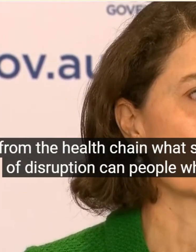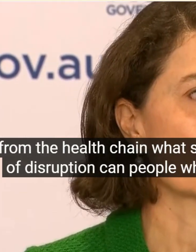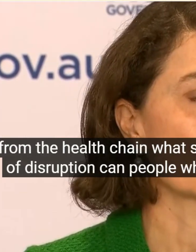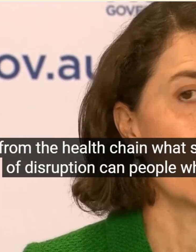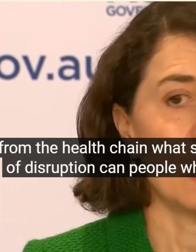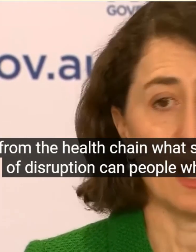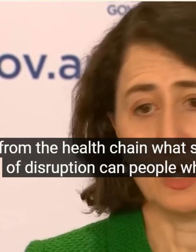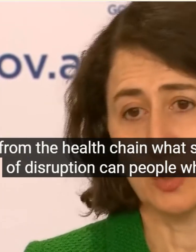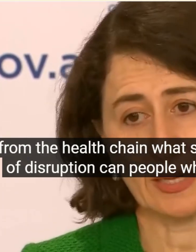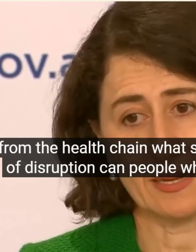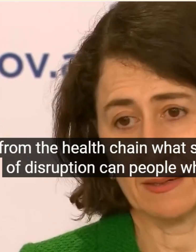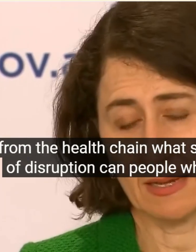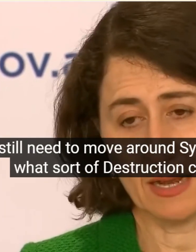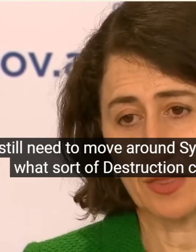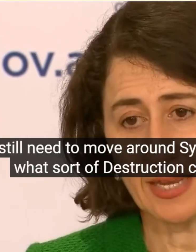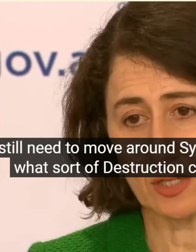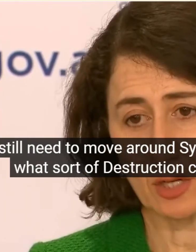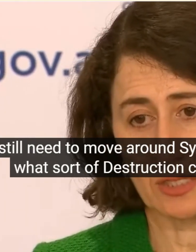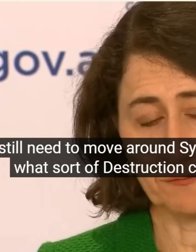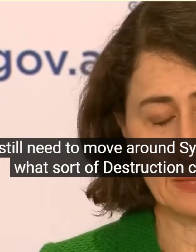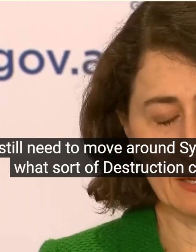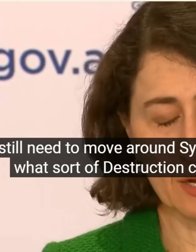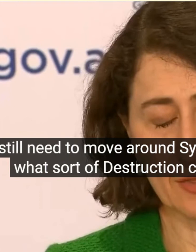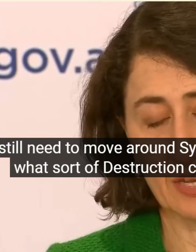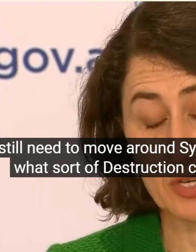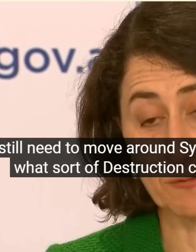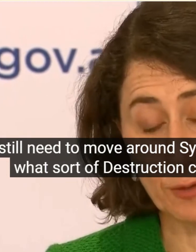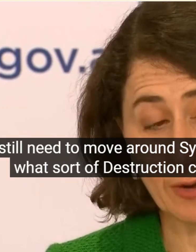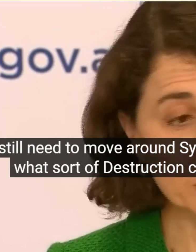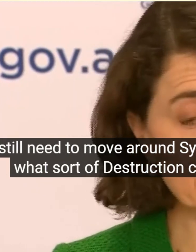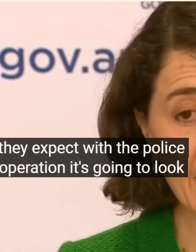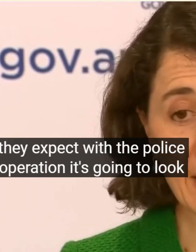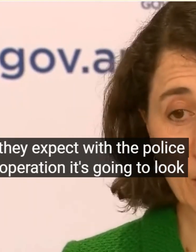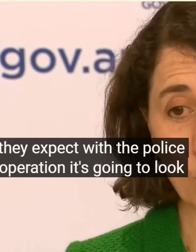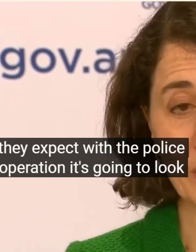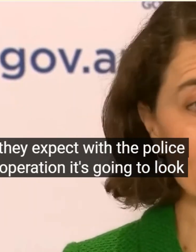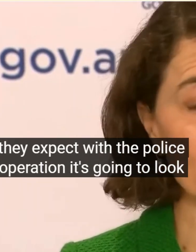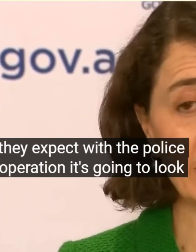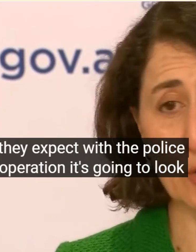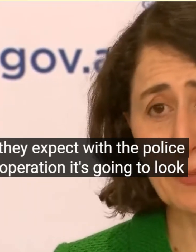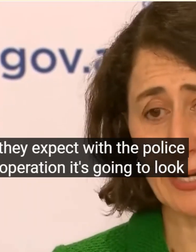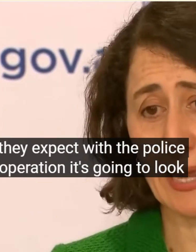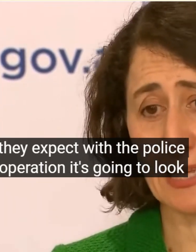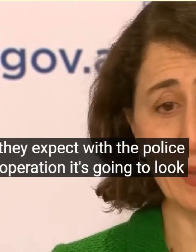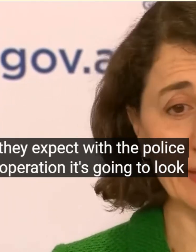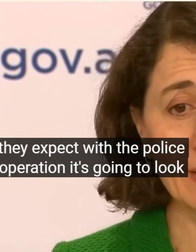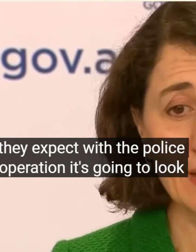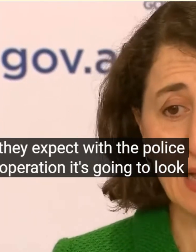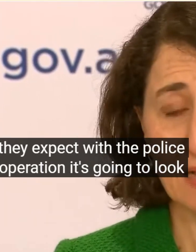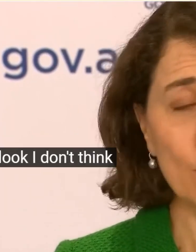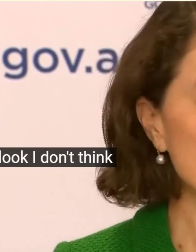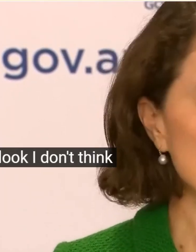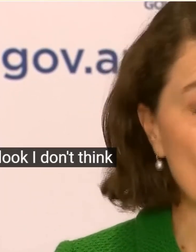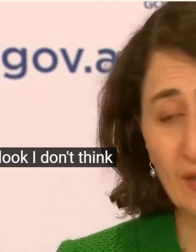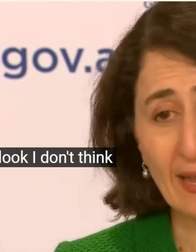It Is Going To Take I Don't Think Commissioner Fuller I Should Say Or Minister Elliott Or Anybody Has Been More